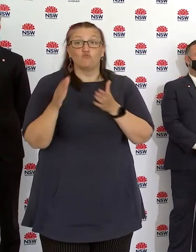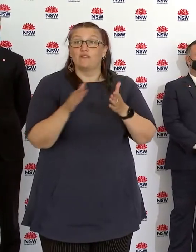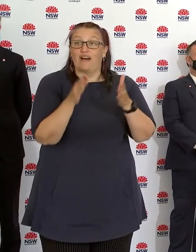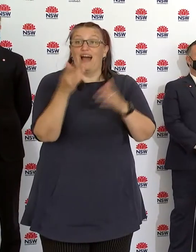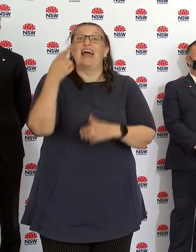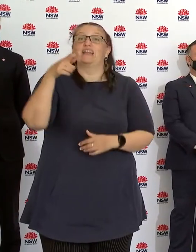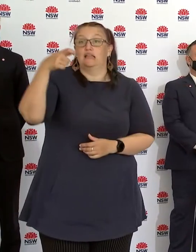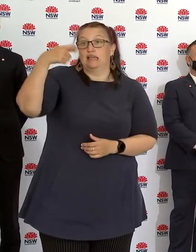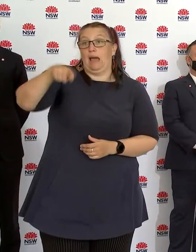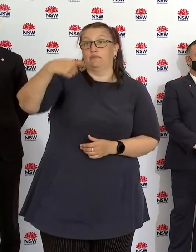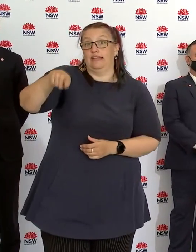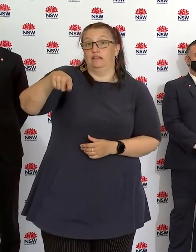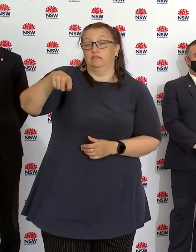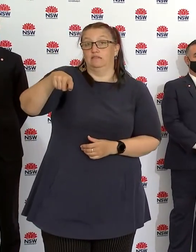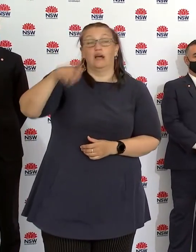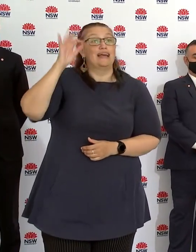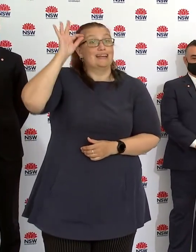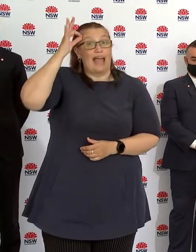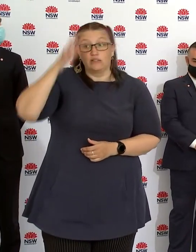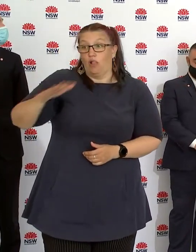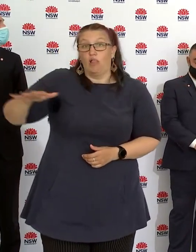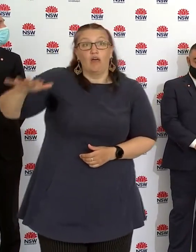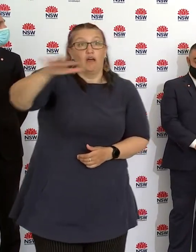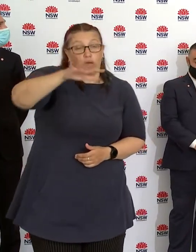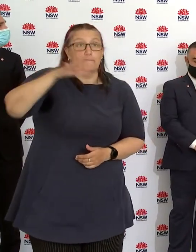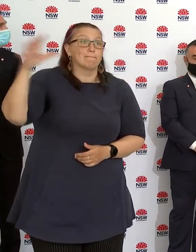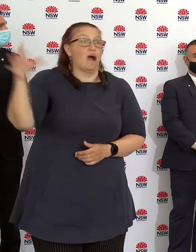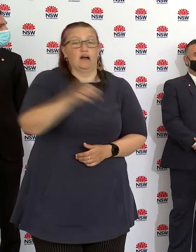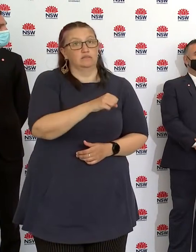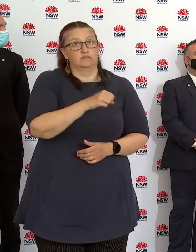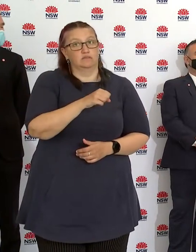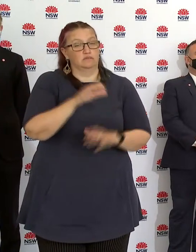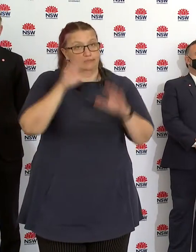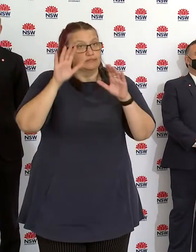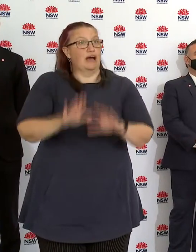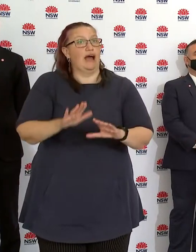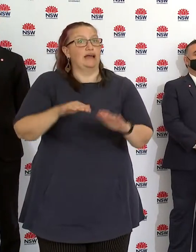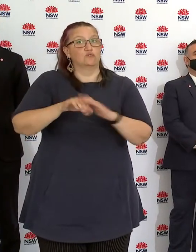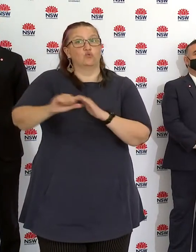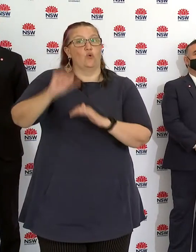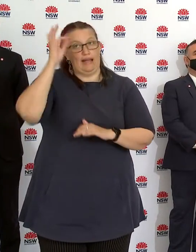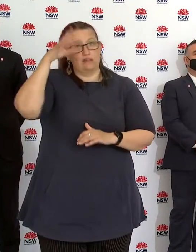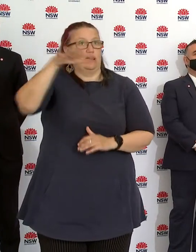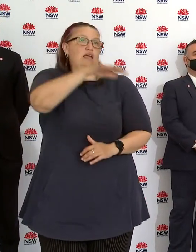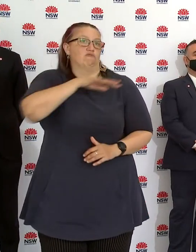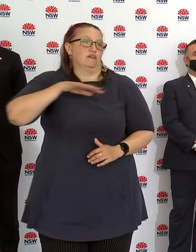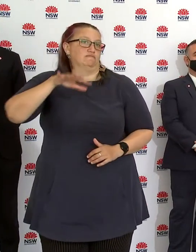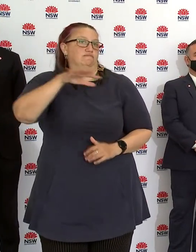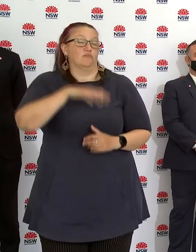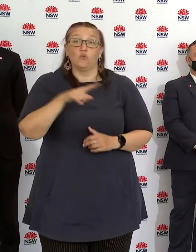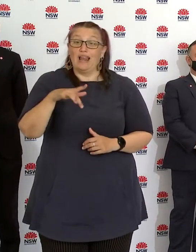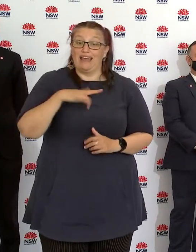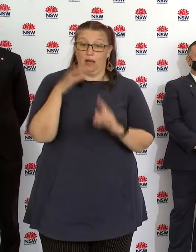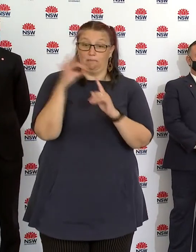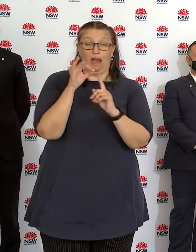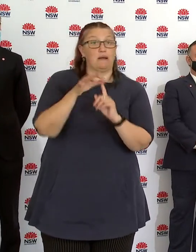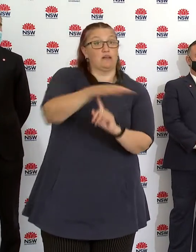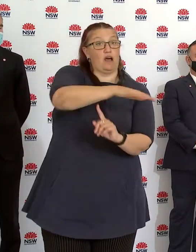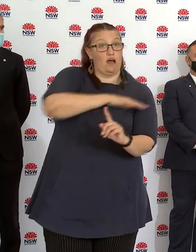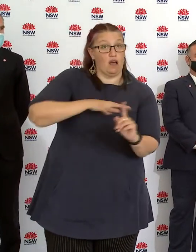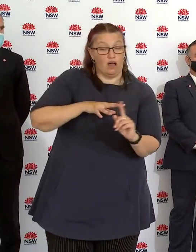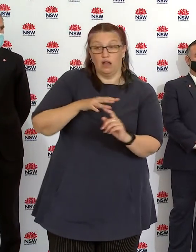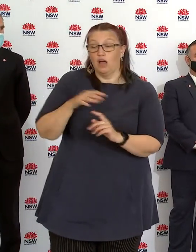in those local government areas. So please note that if you live in those three new local government areas, you are not allowed